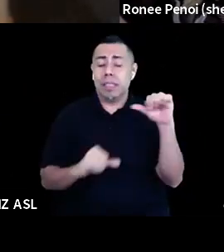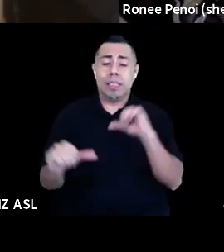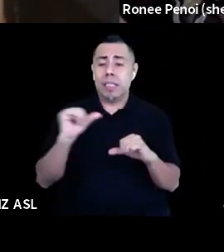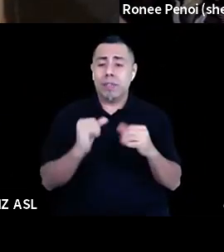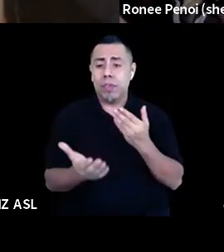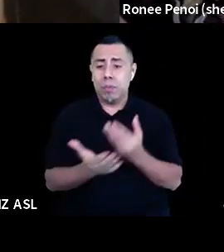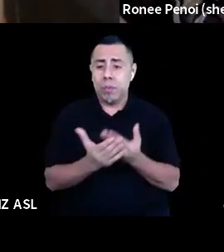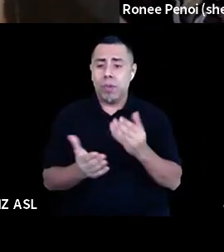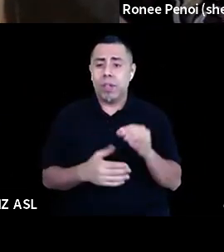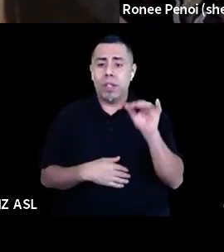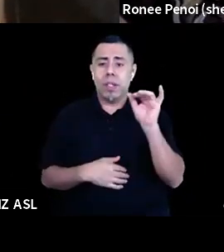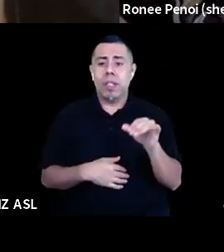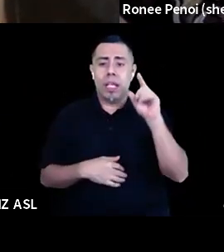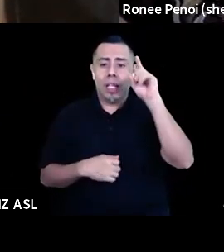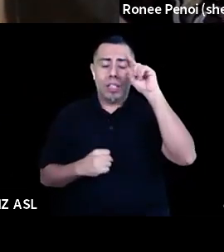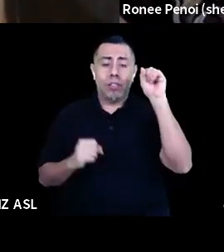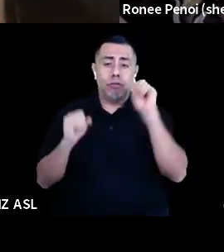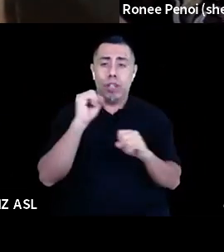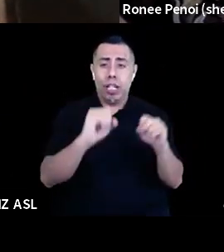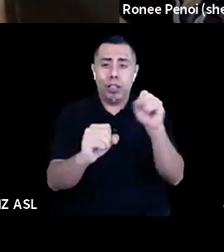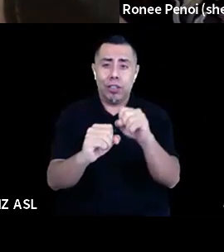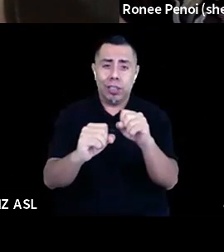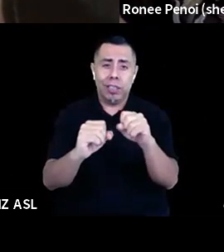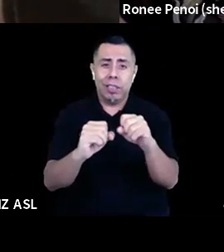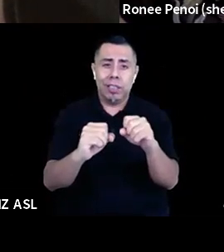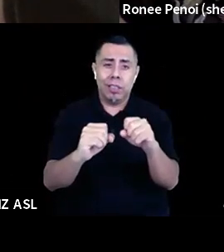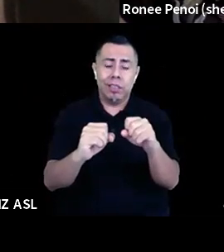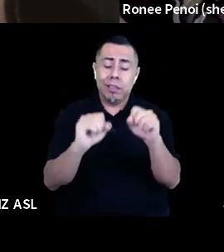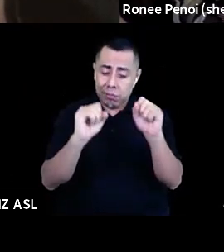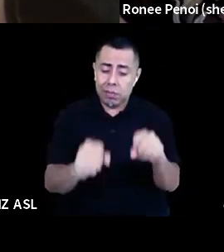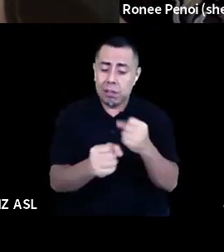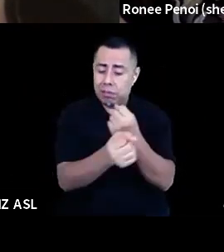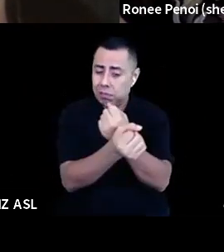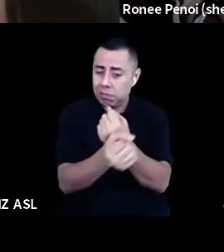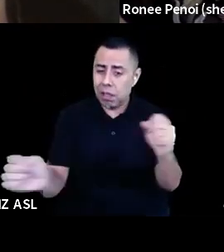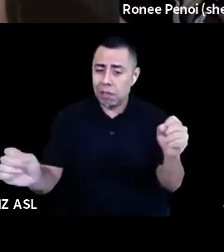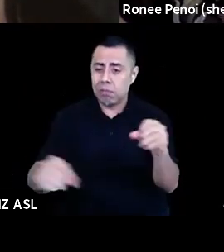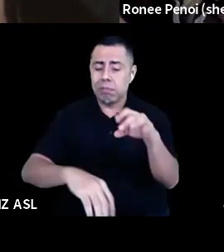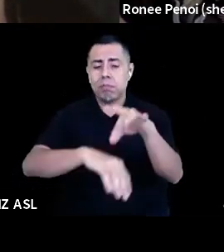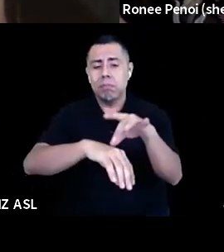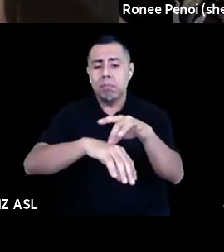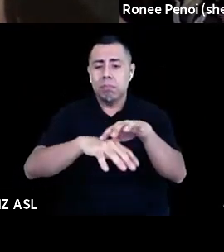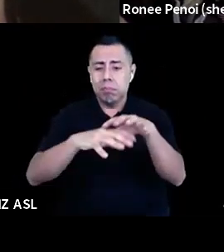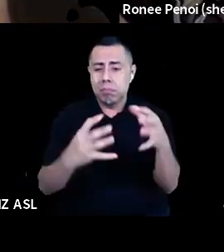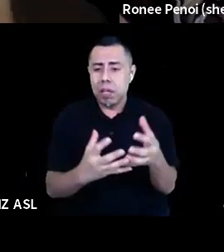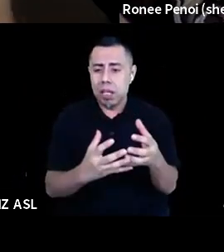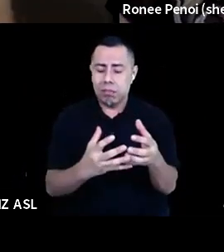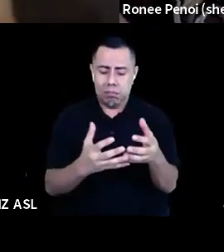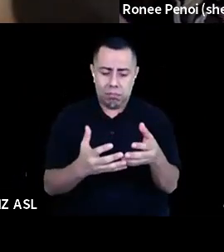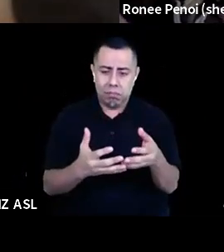um, you know, saving the planet and saving our, its, its ability to take care of us as we take care of